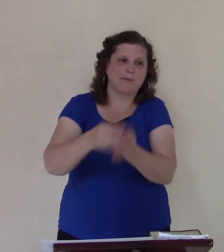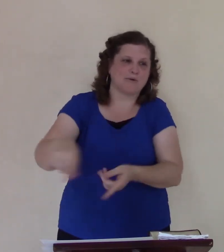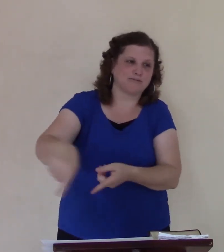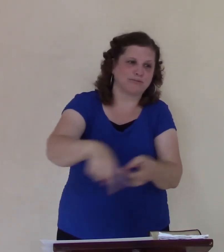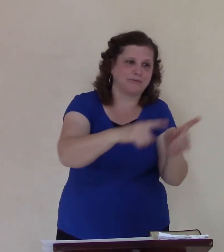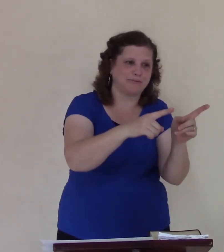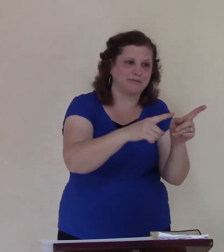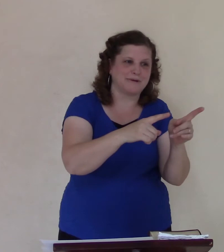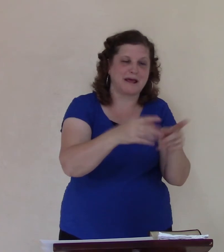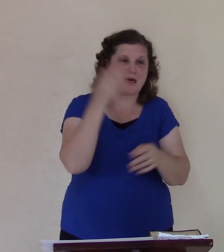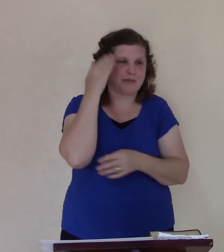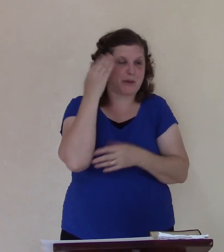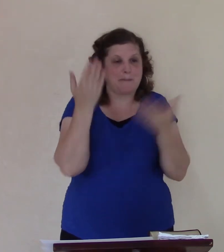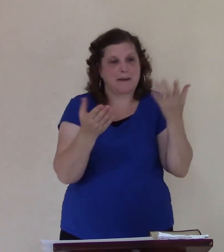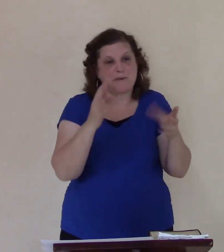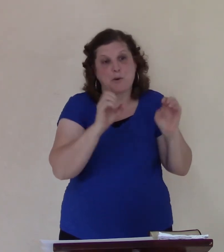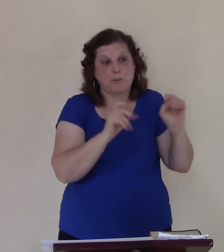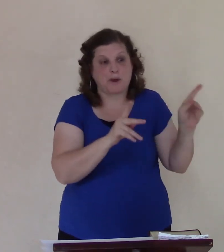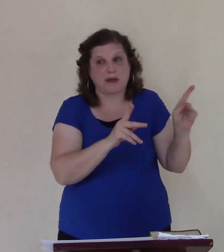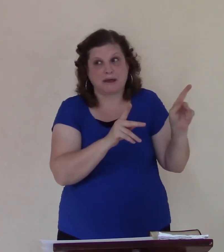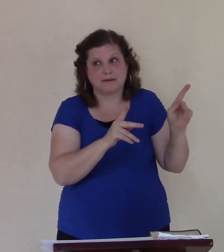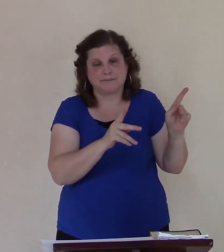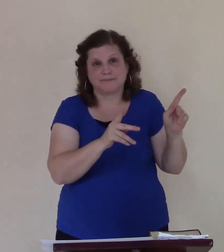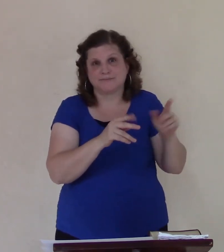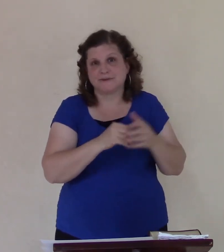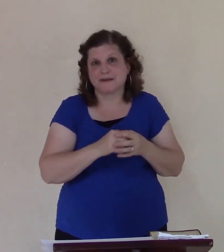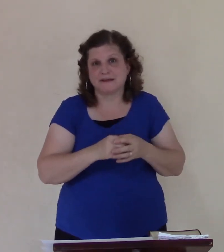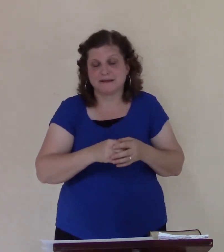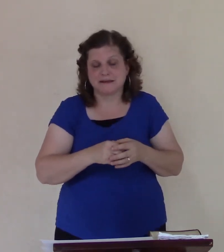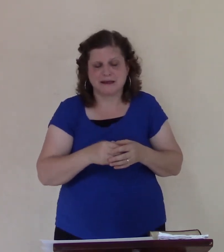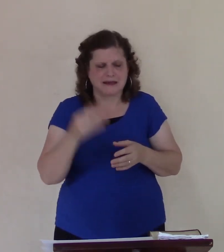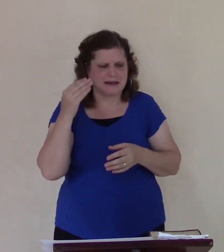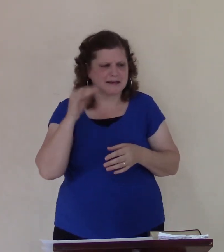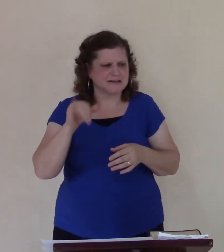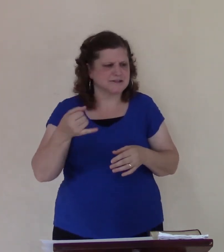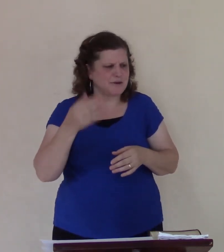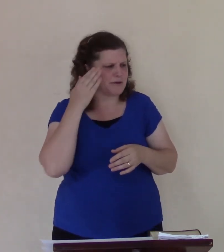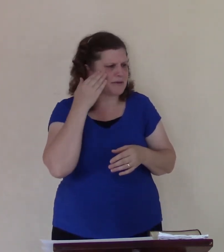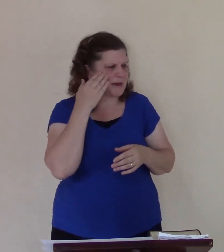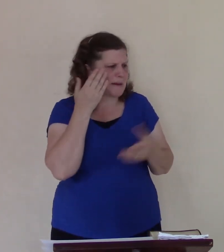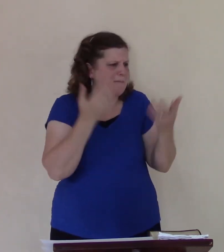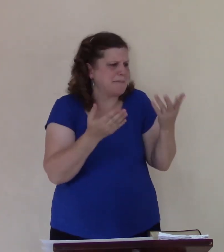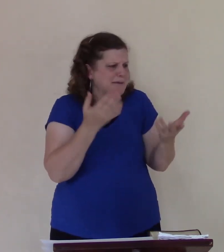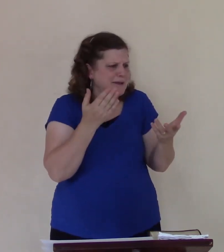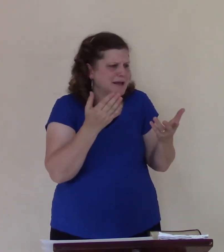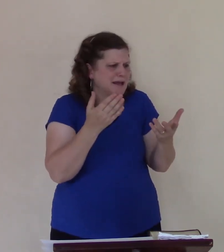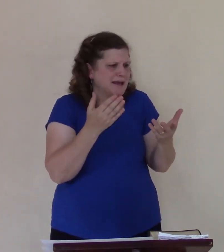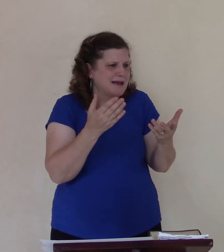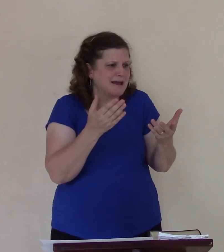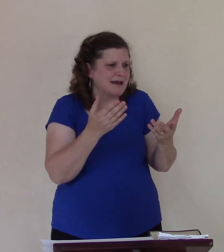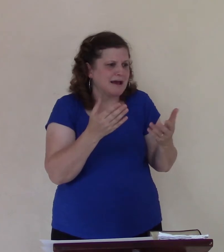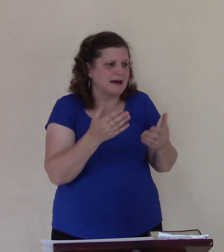I don't want to go no more I I ought to swim but to see the way it was you must like to die